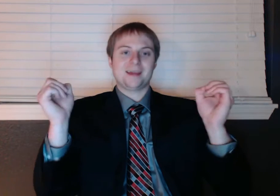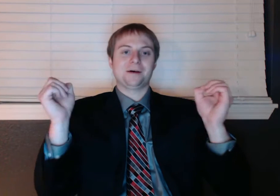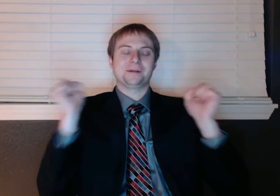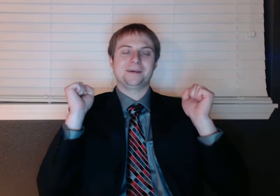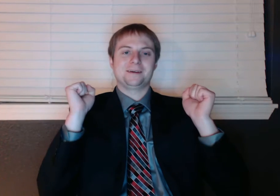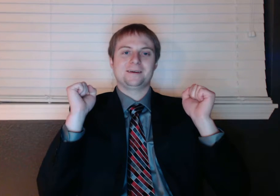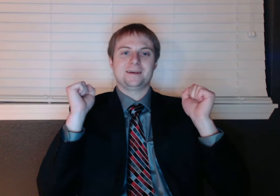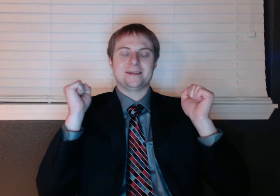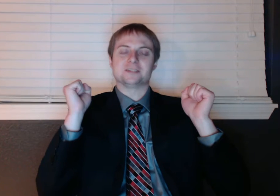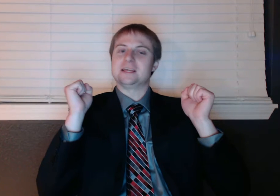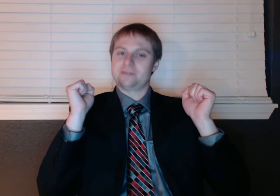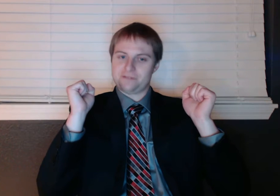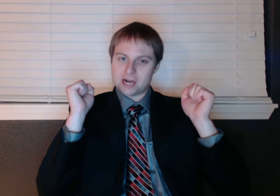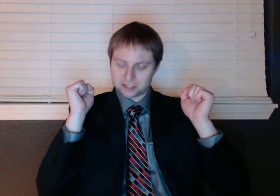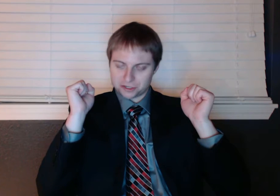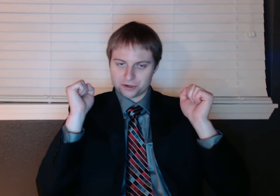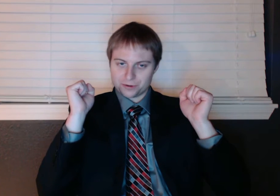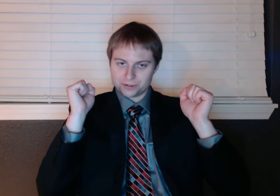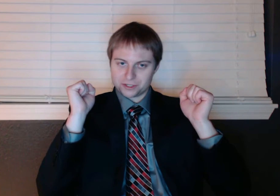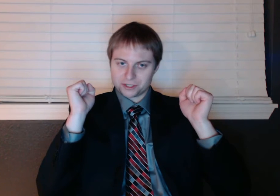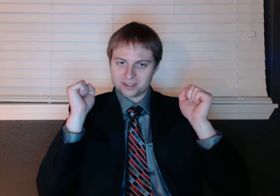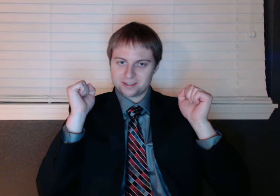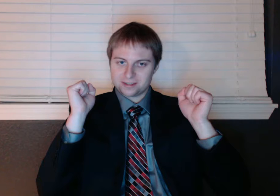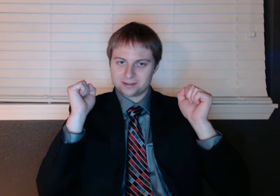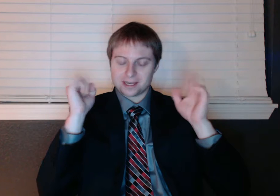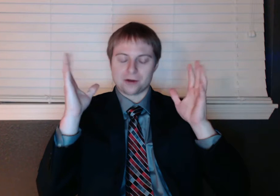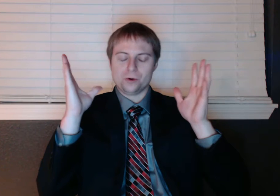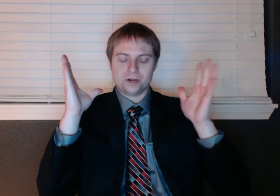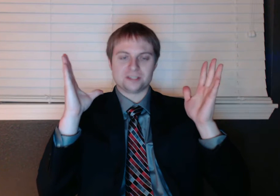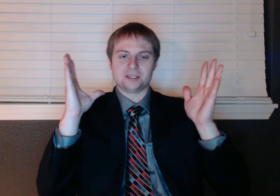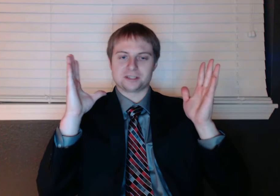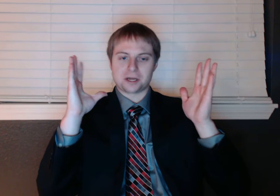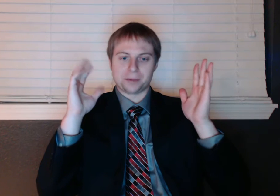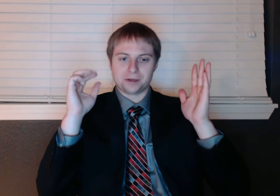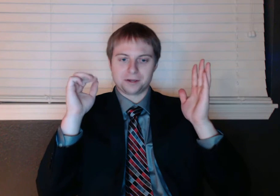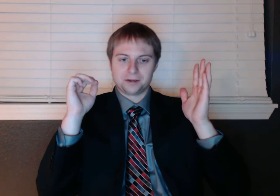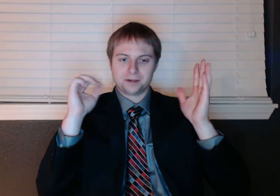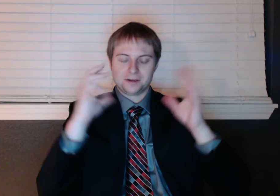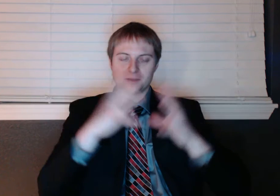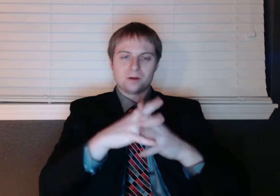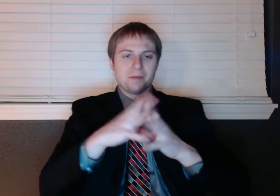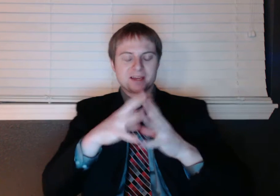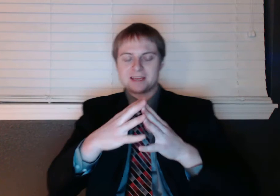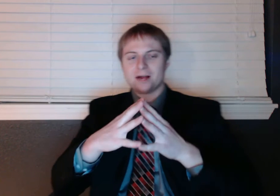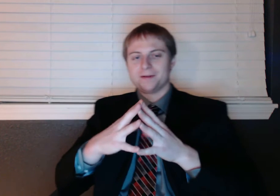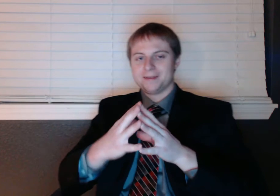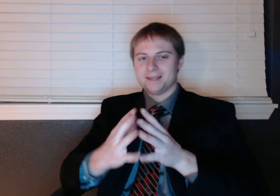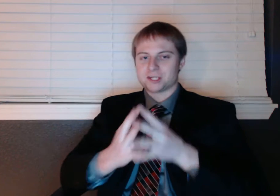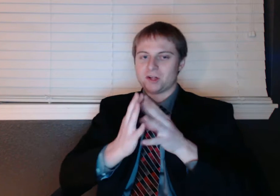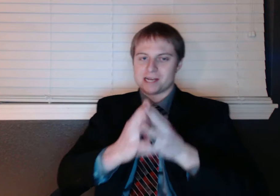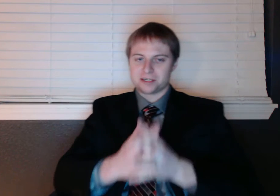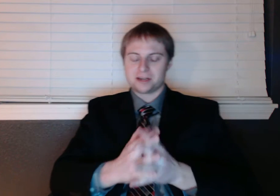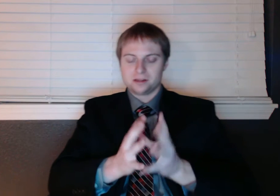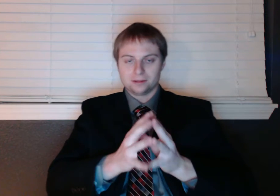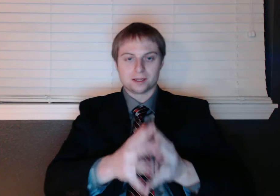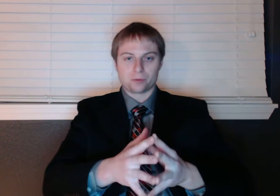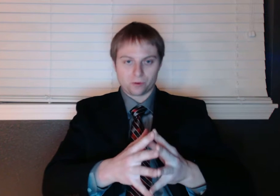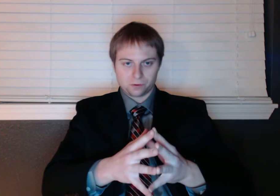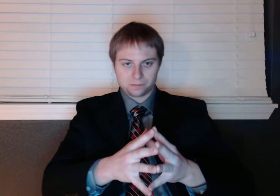Megyn Kelly is leaving Fox News. Now, who didn't see this coming? Megyn Kelly is a closeted liberal.